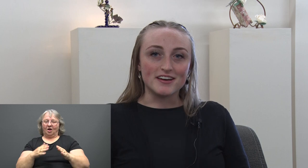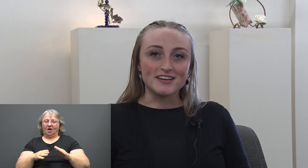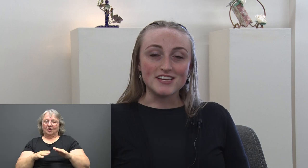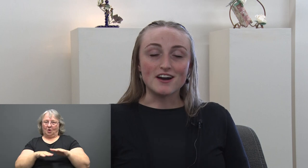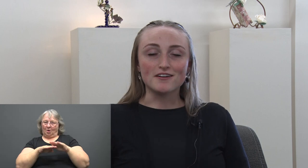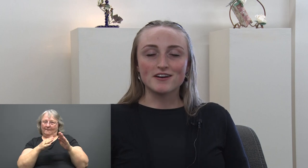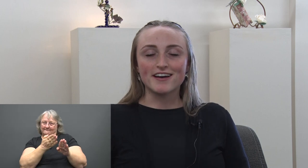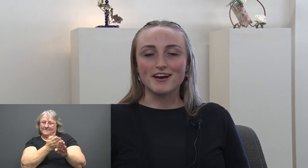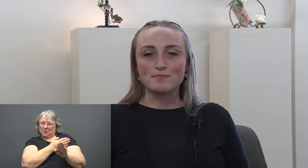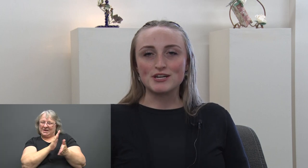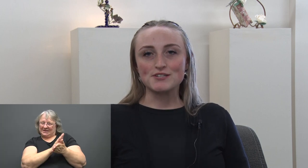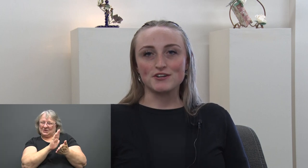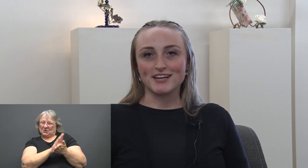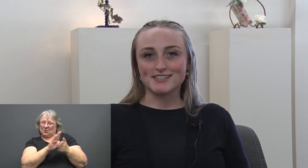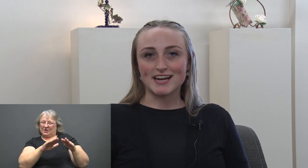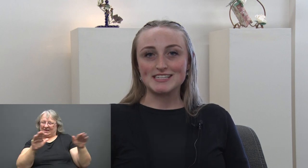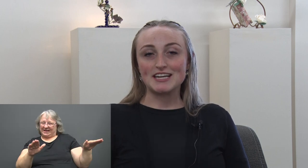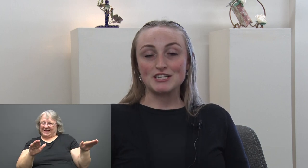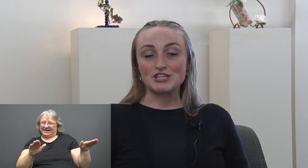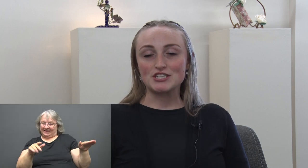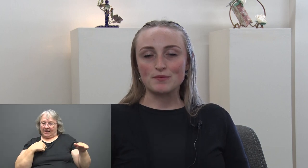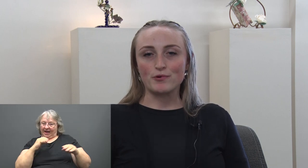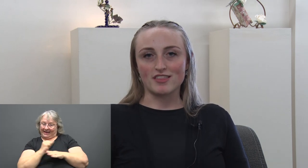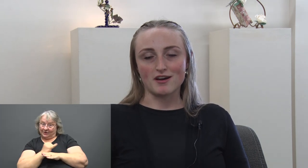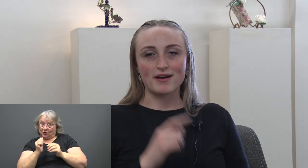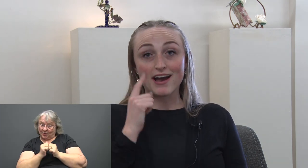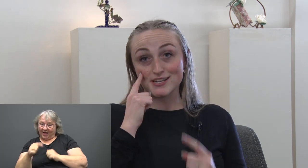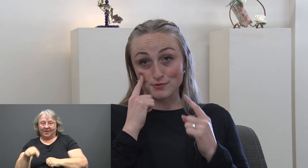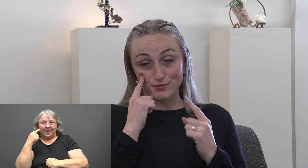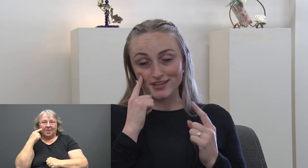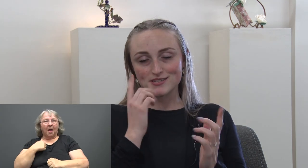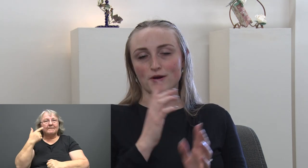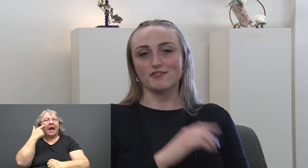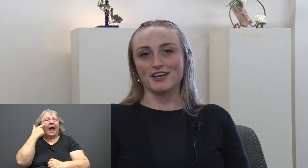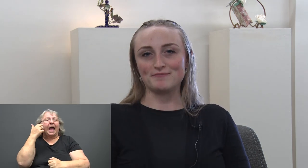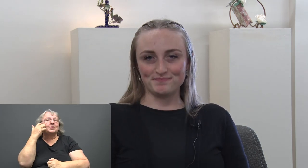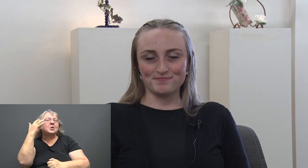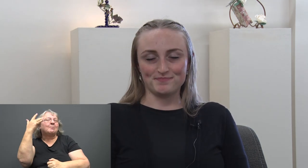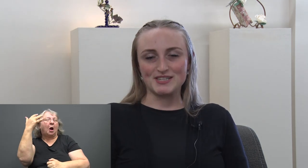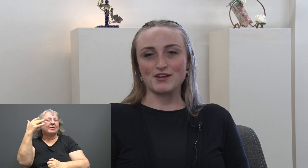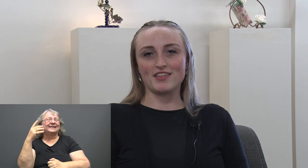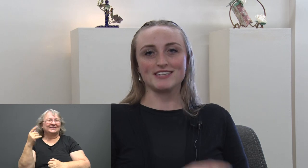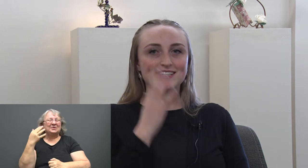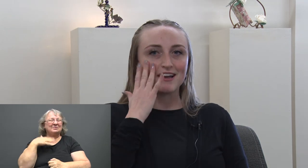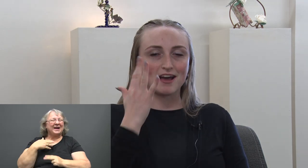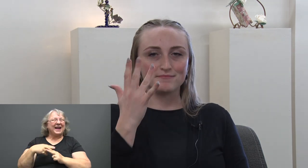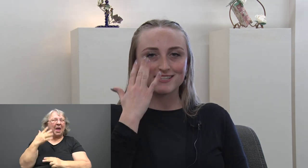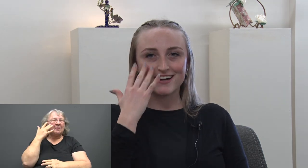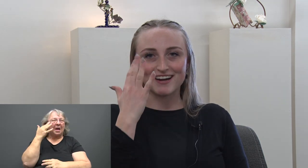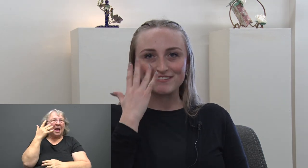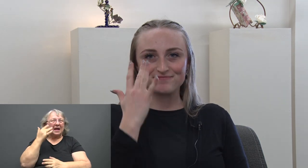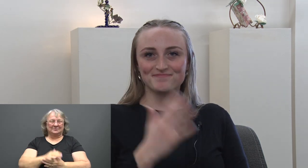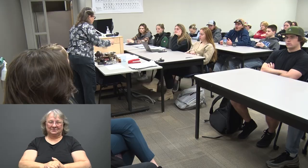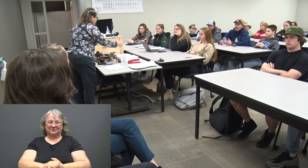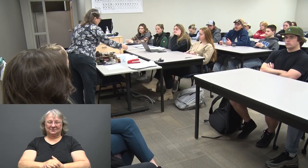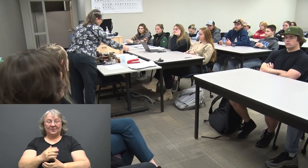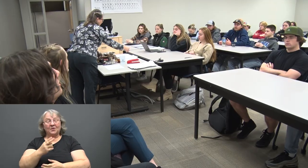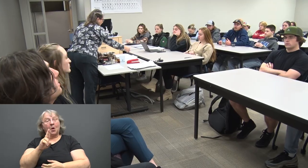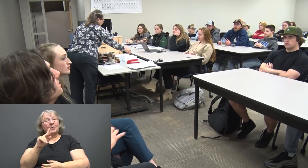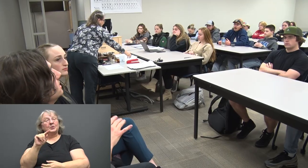the young, uh, preschool kids that I did an internship with thought my eyes were really sparkly. So they said, I'm Sarah. From Utah